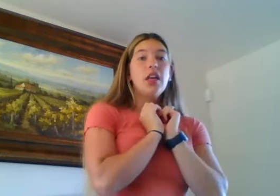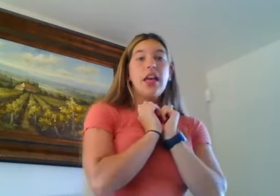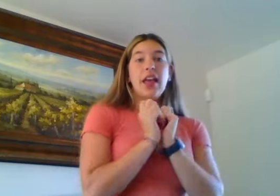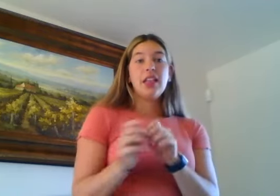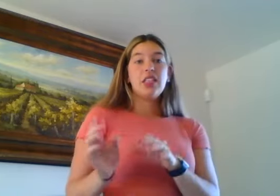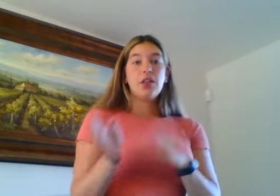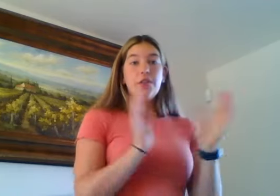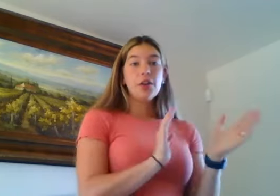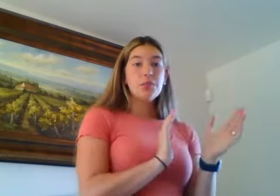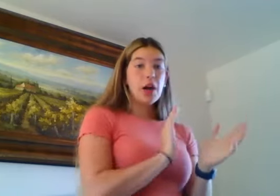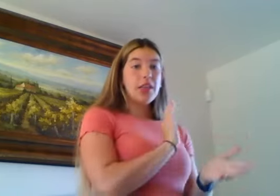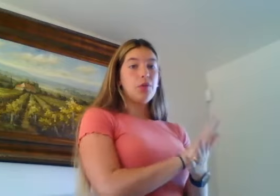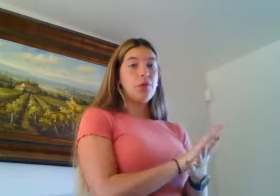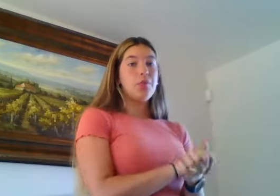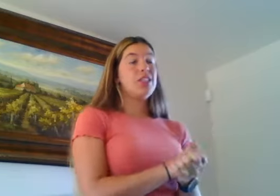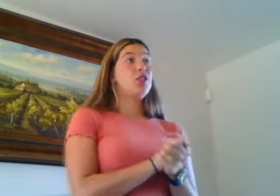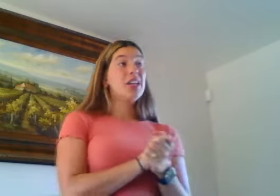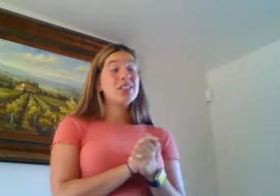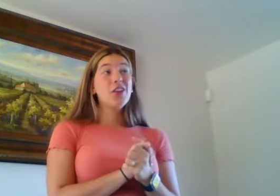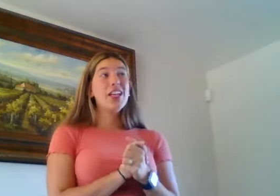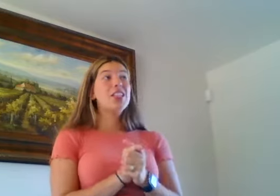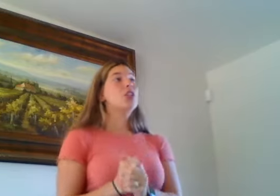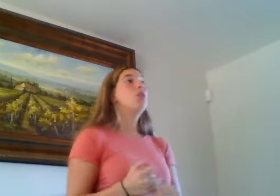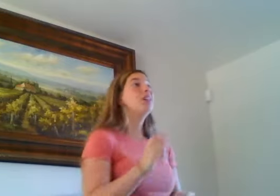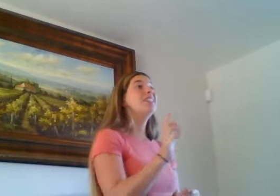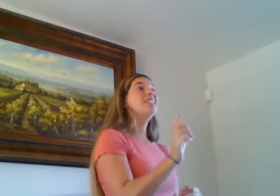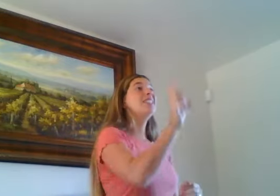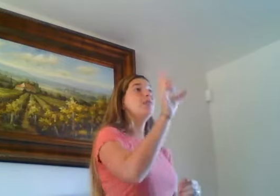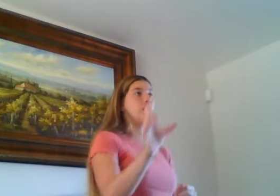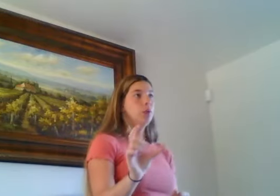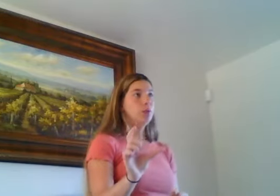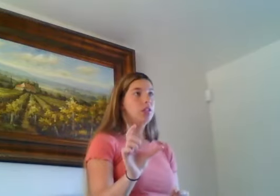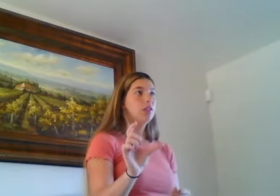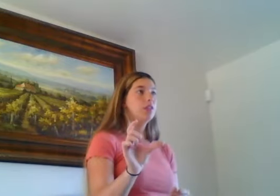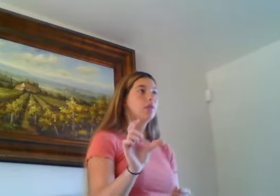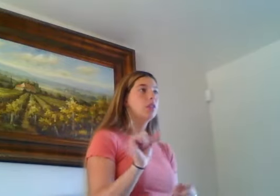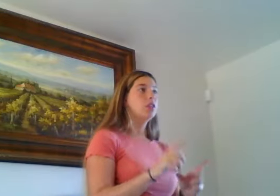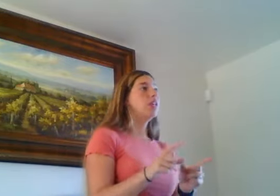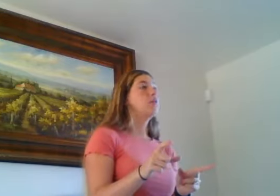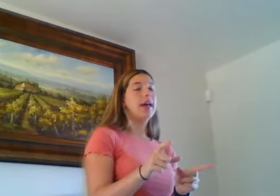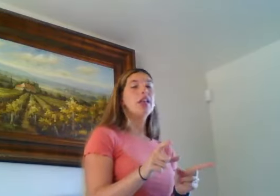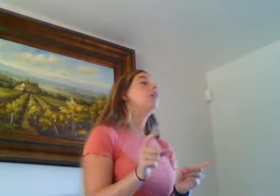And it's the first part that will be stress for it. So, seafood. You can write it.